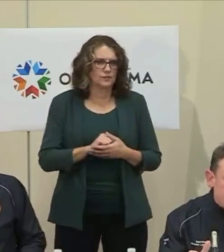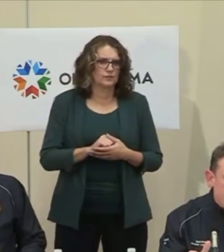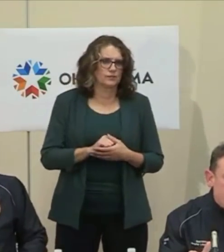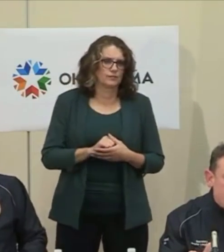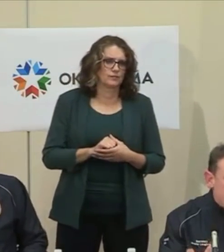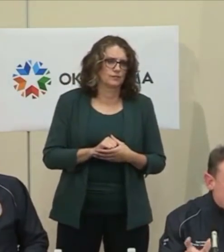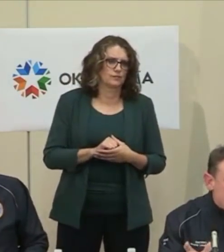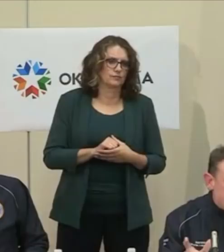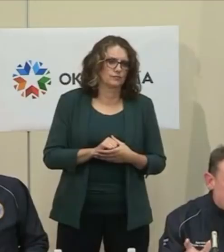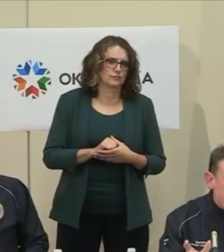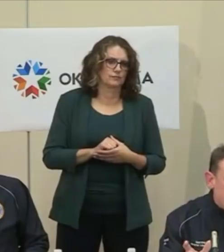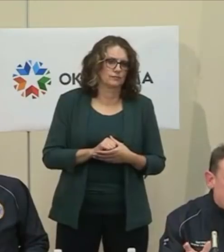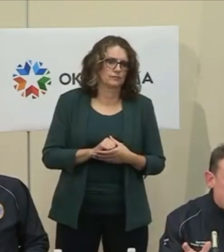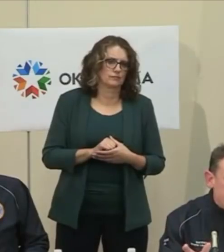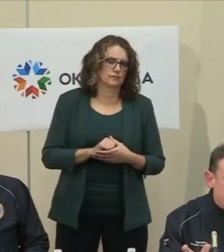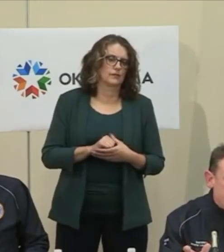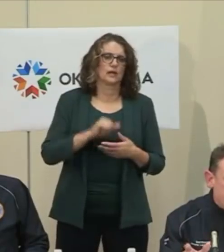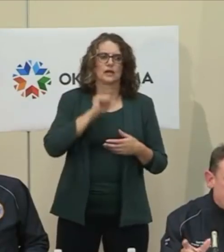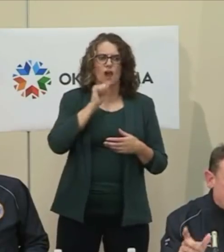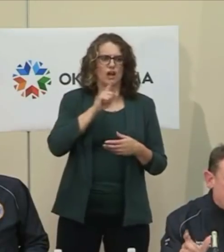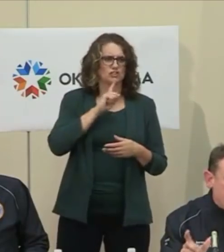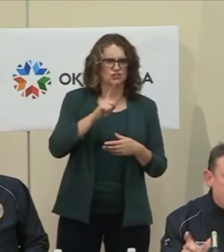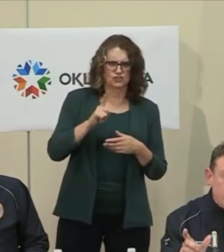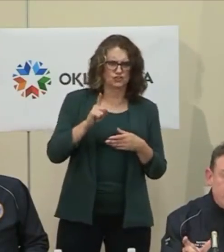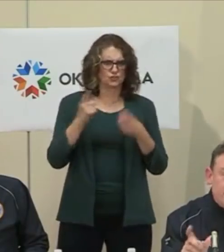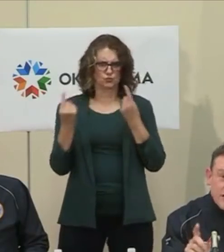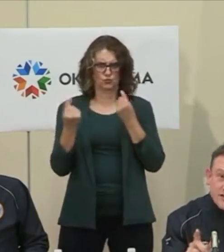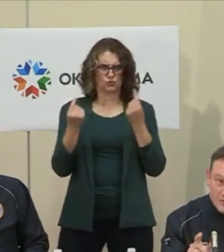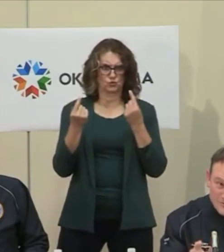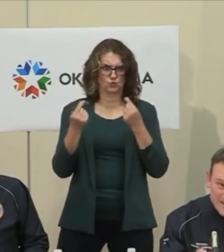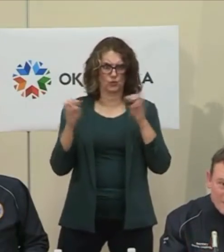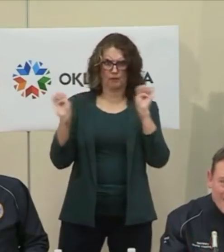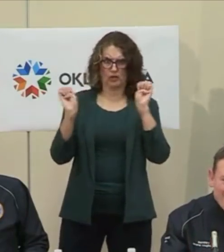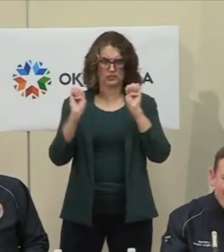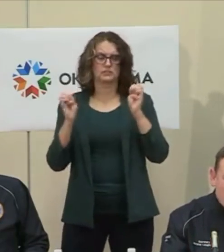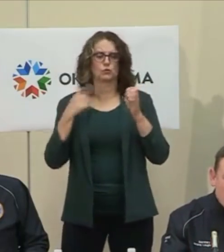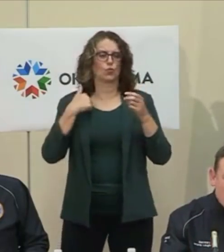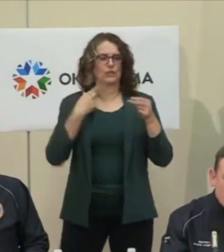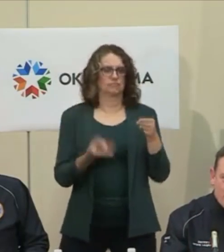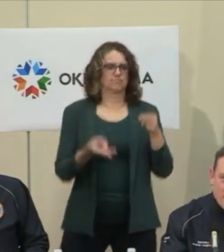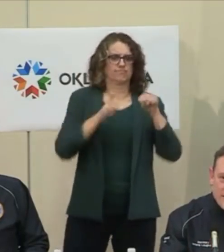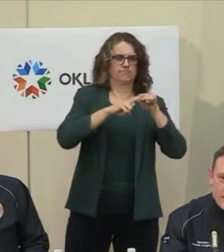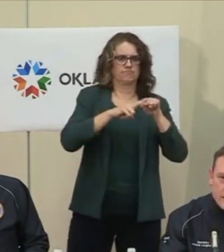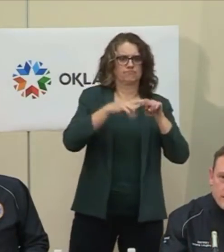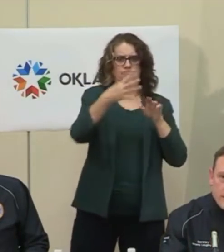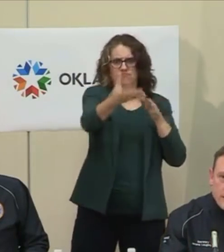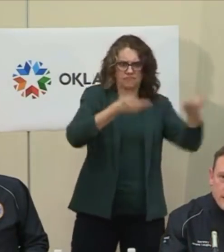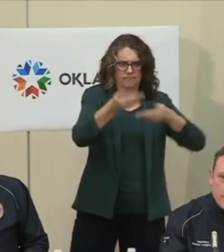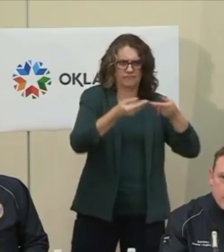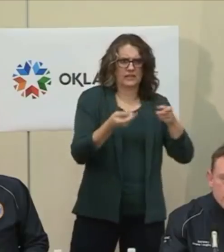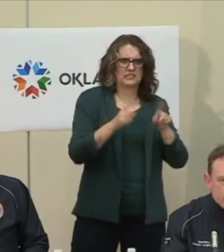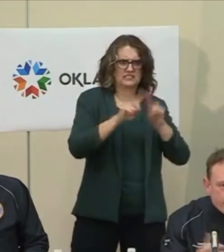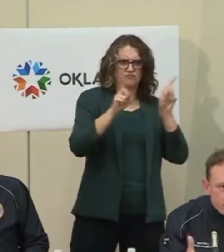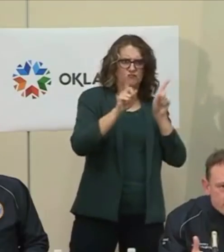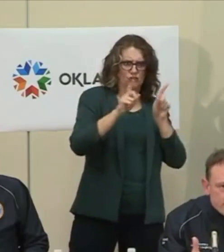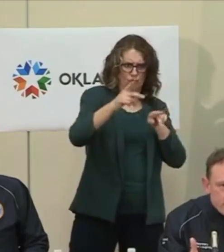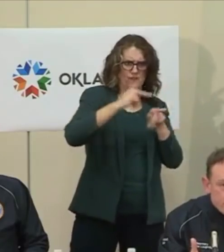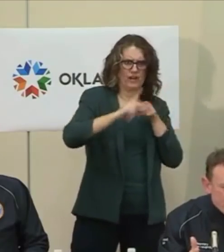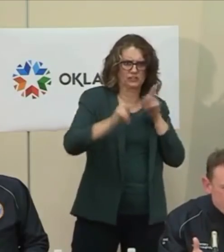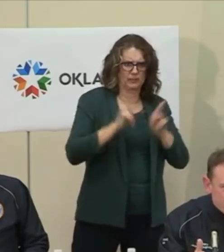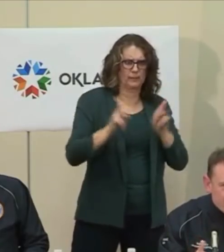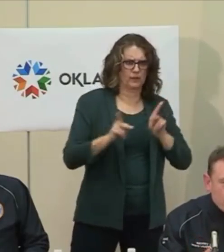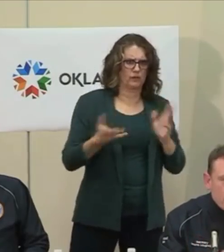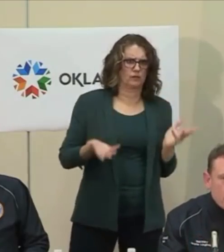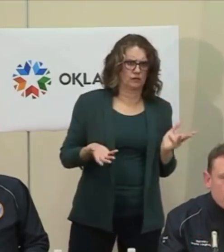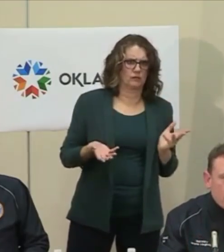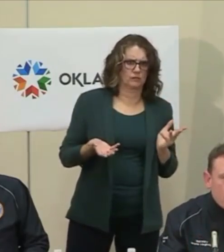professionals, particularly on the epidemiological team, which I won't try to say again. And we have flexed up the